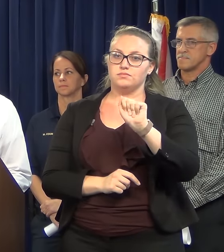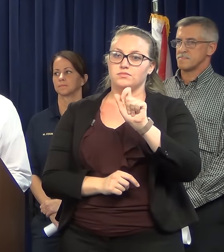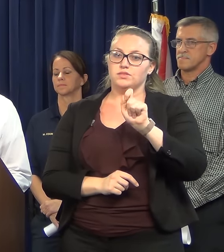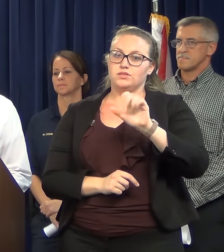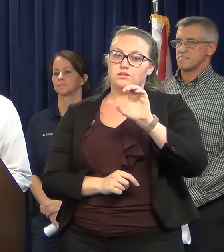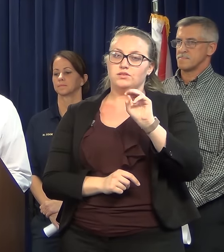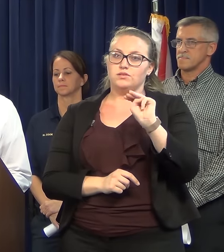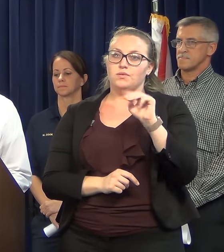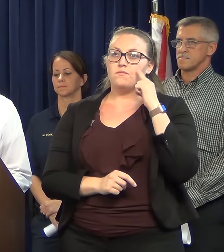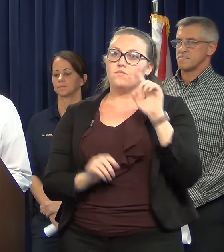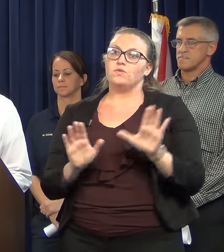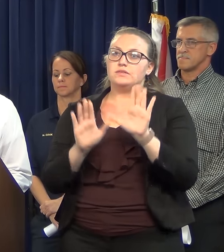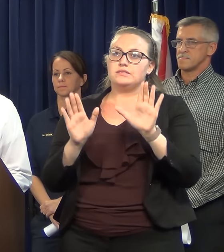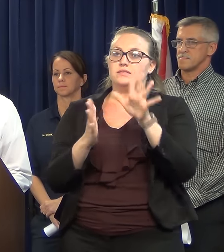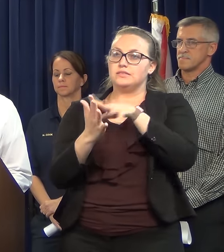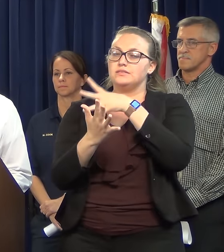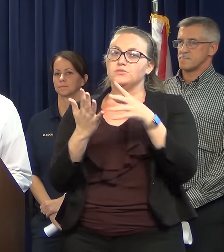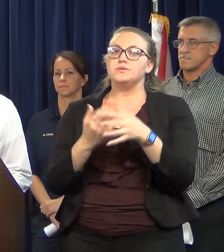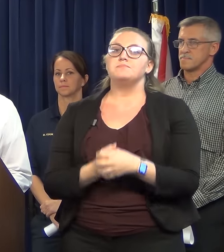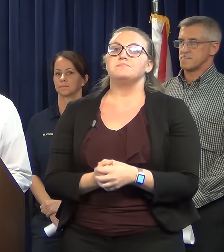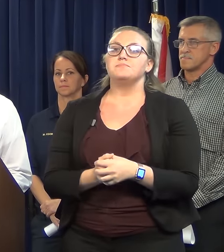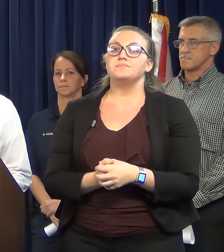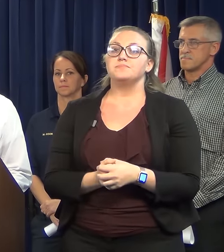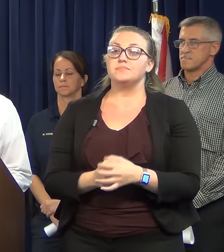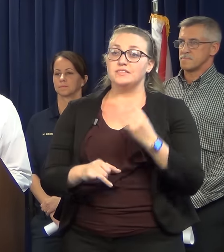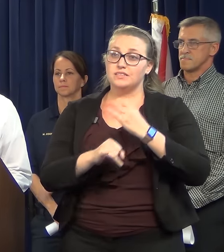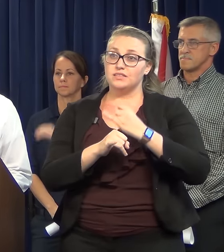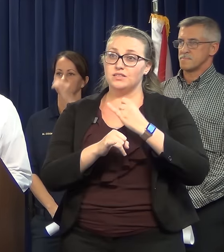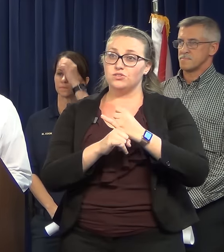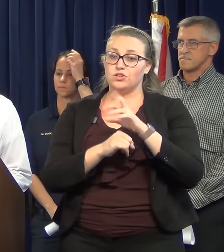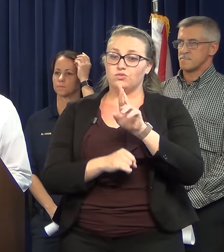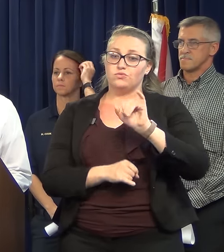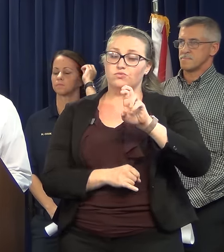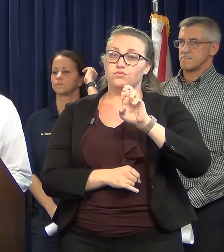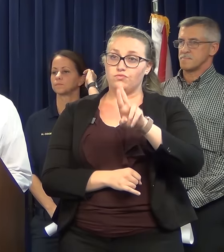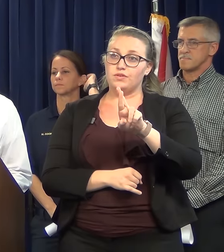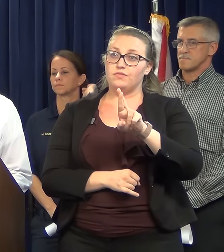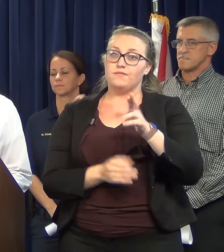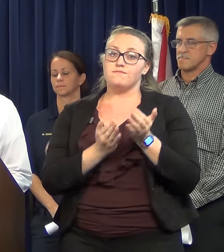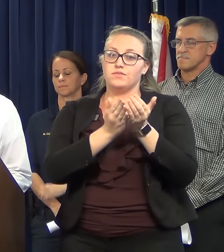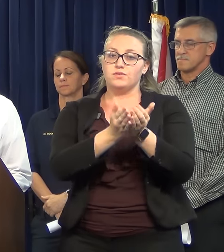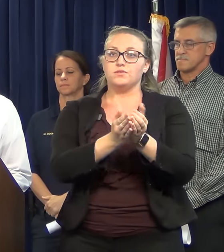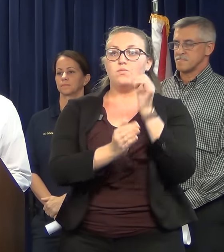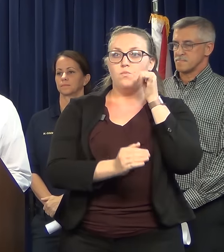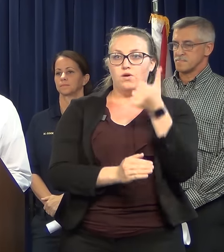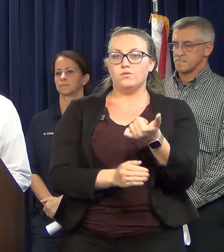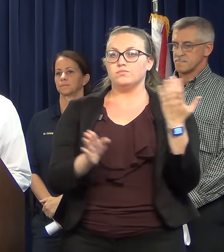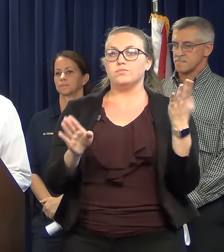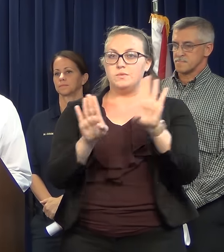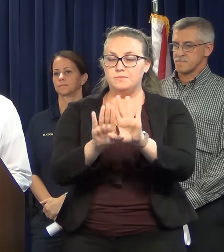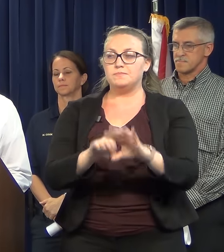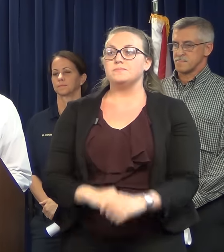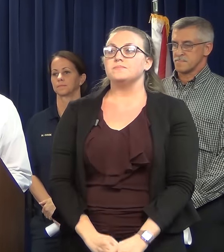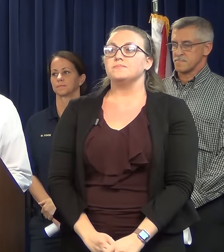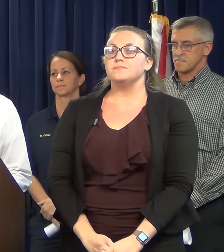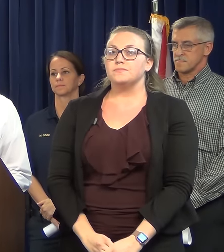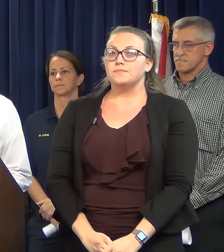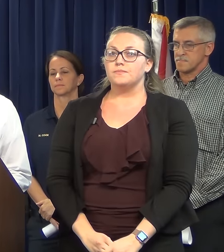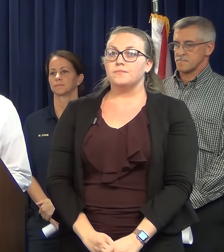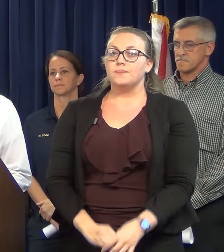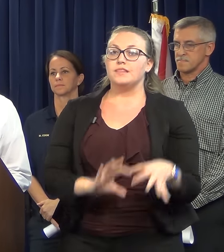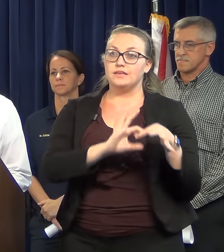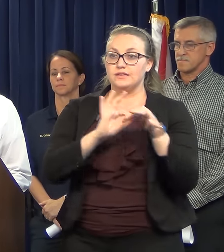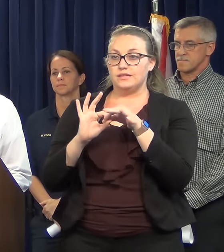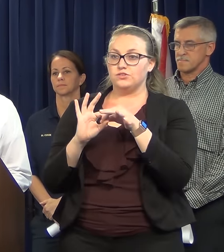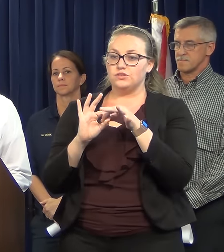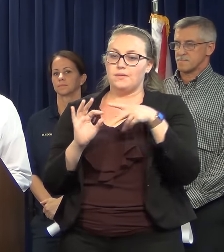for each route. The St. John's River Ferry will be closed tomorrow. Connection, our paratransit